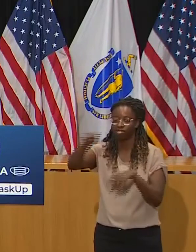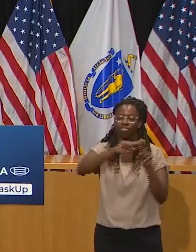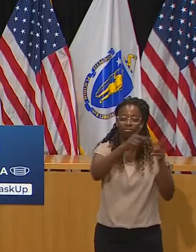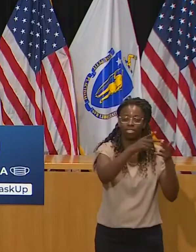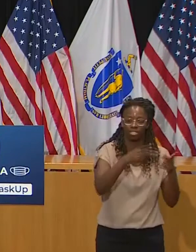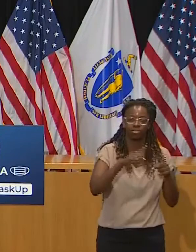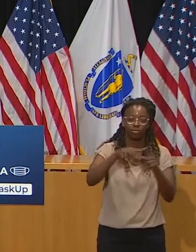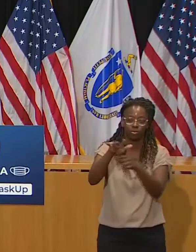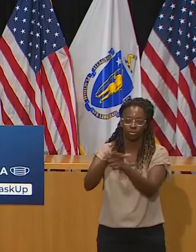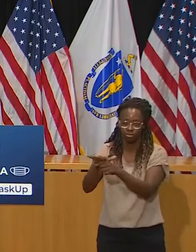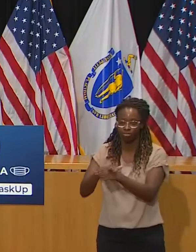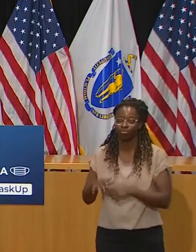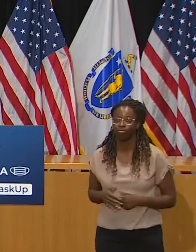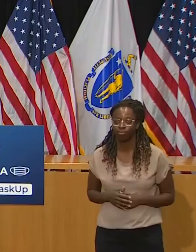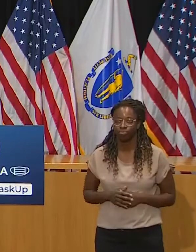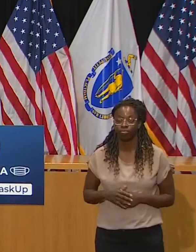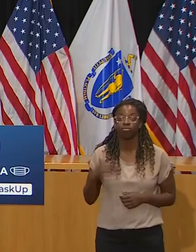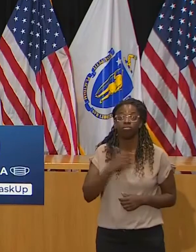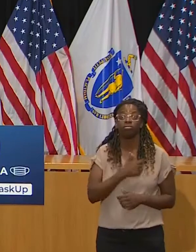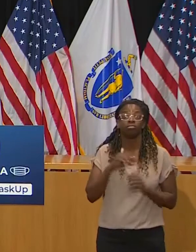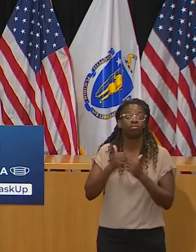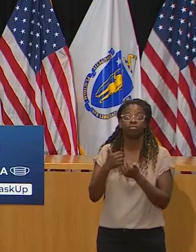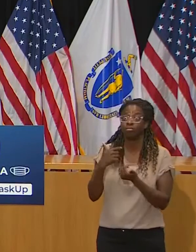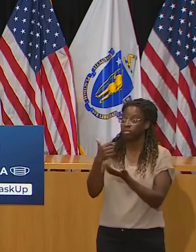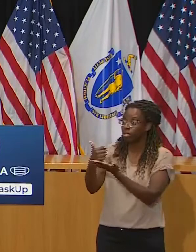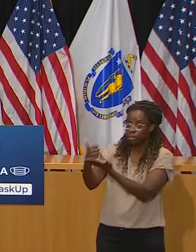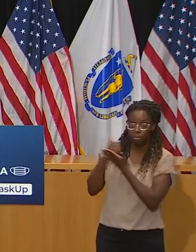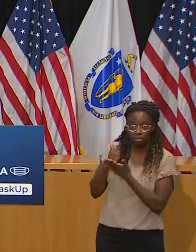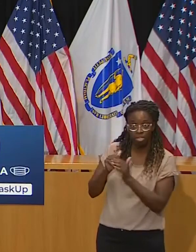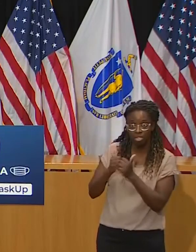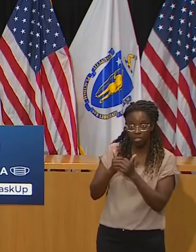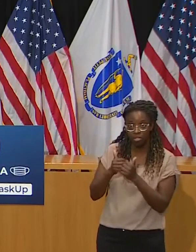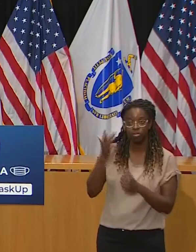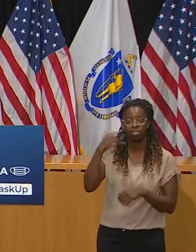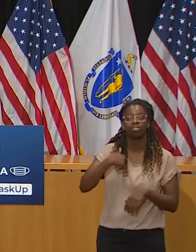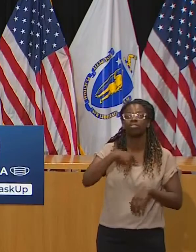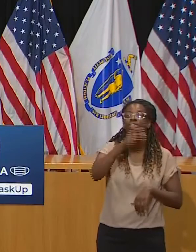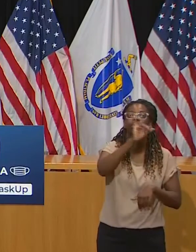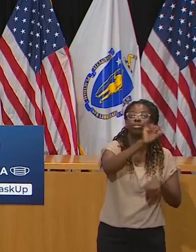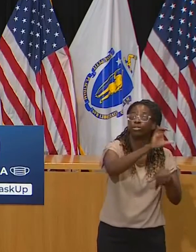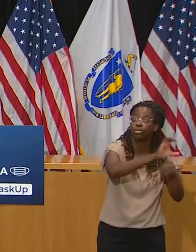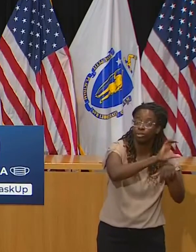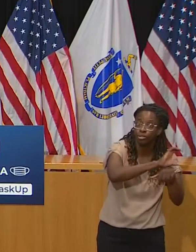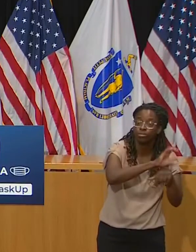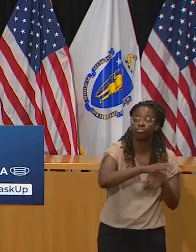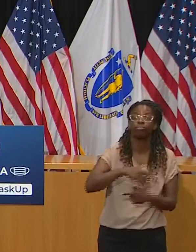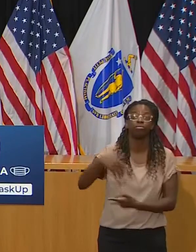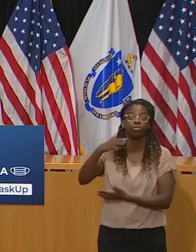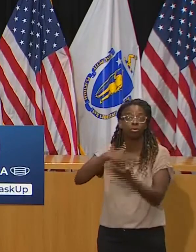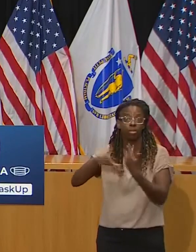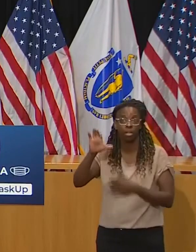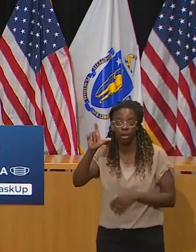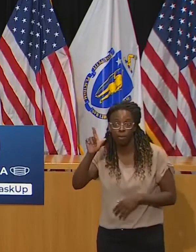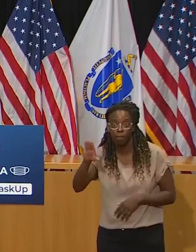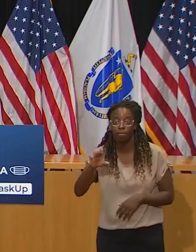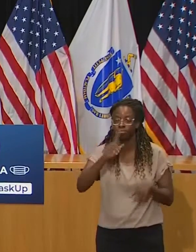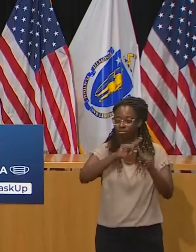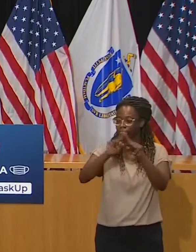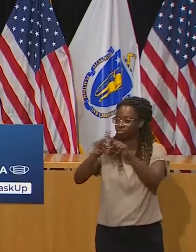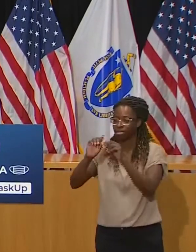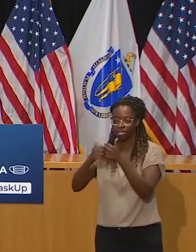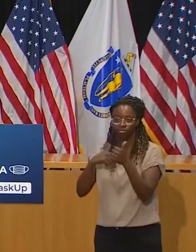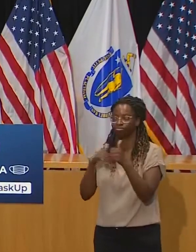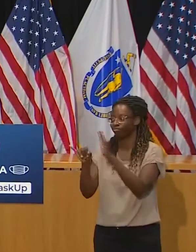churches and the social clubs being the best example of that. Are we hearing about gatherings? You've been talking about